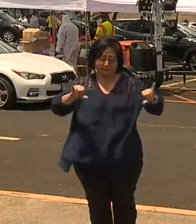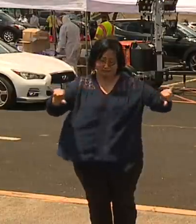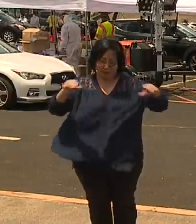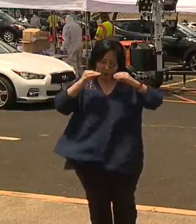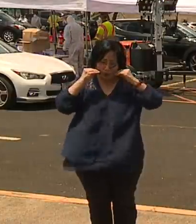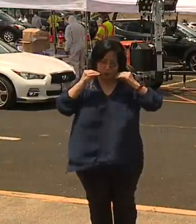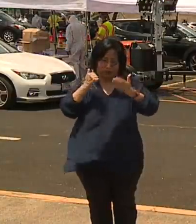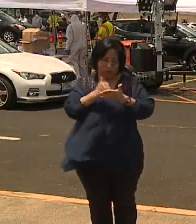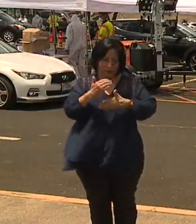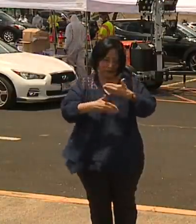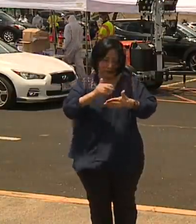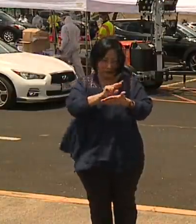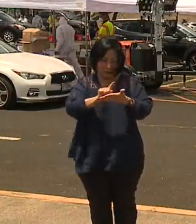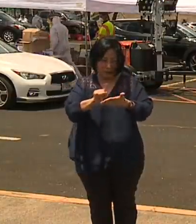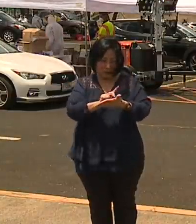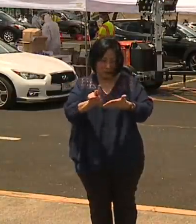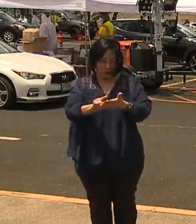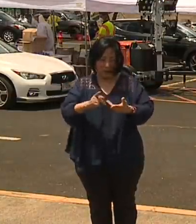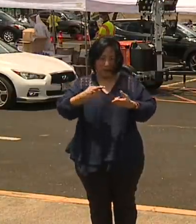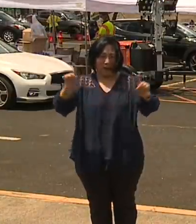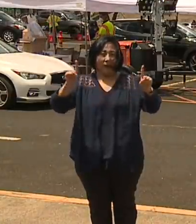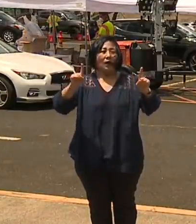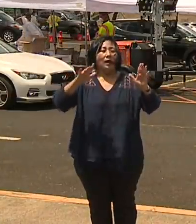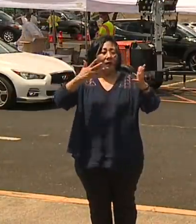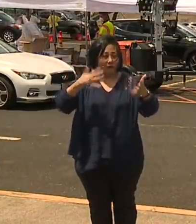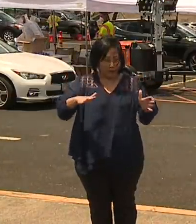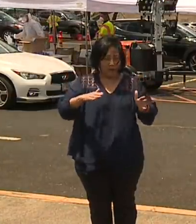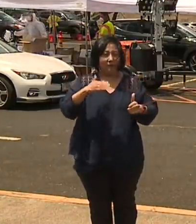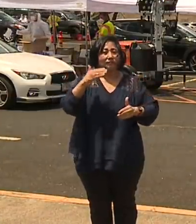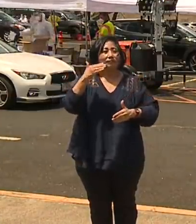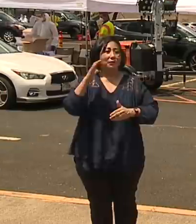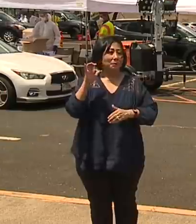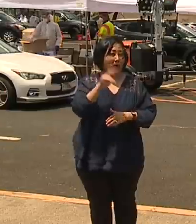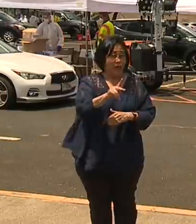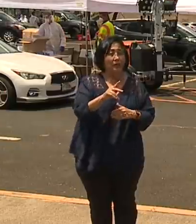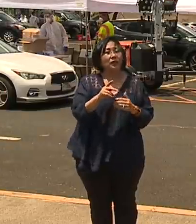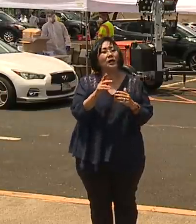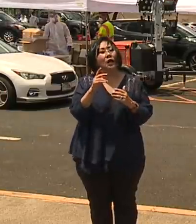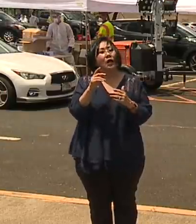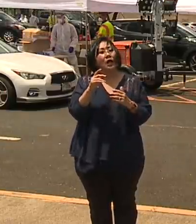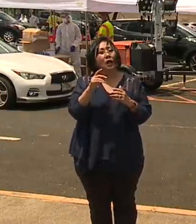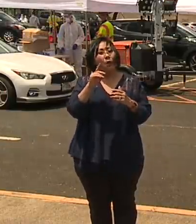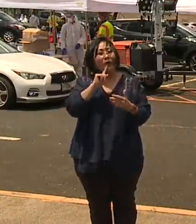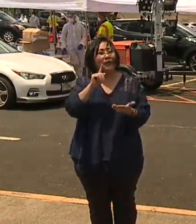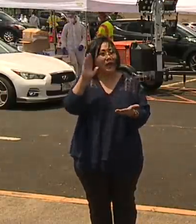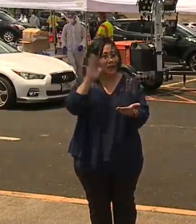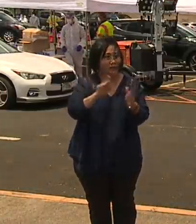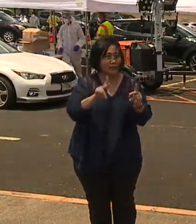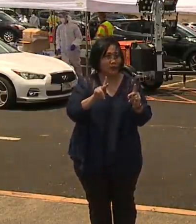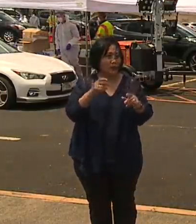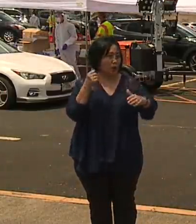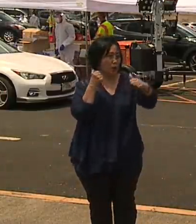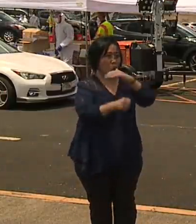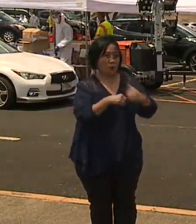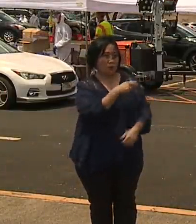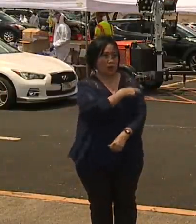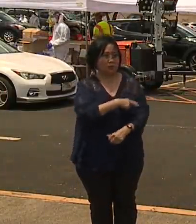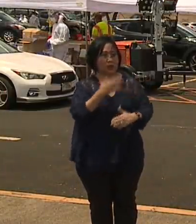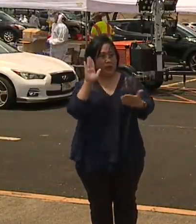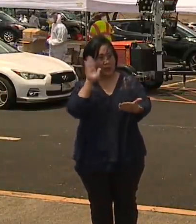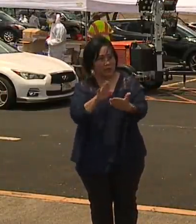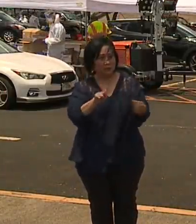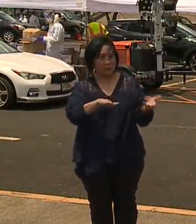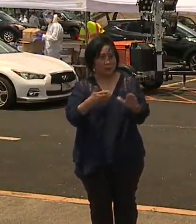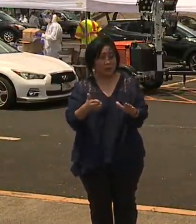this stay at home order as quickly as possible, and with as few people ending up in the hospital and dying as possible. But we